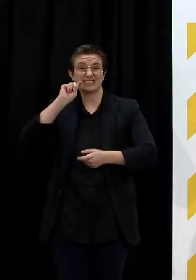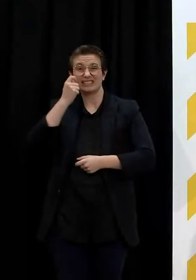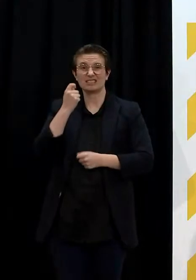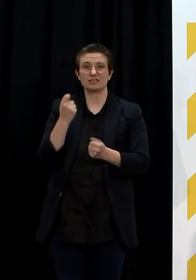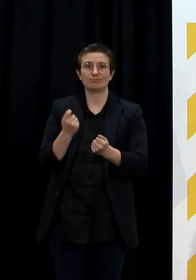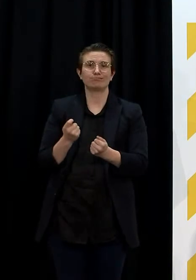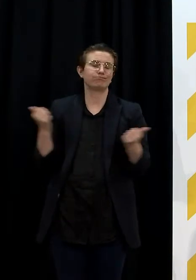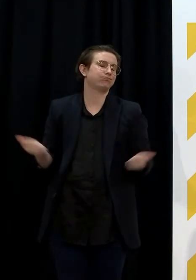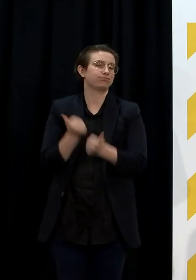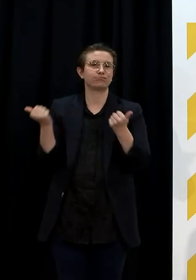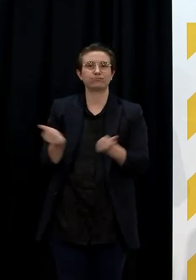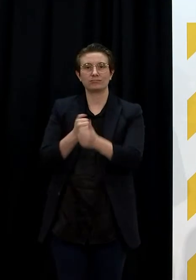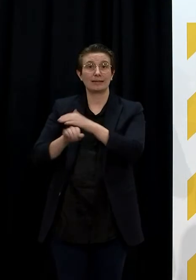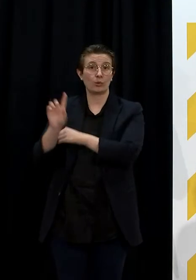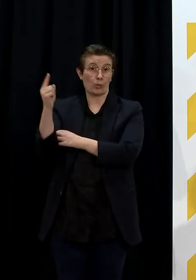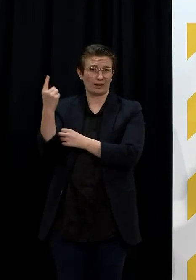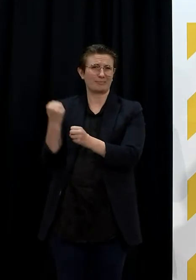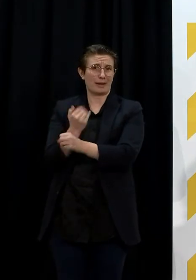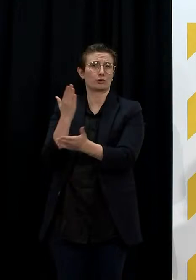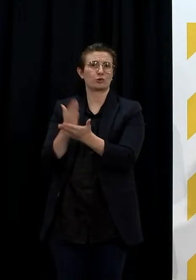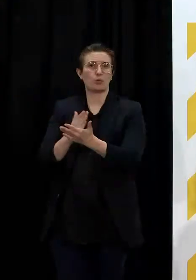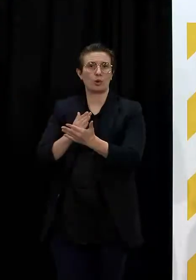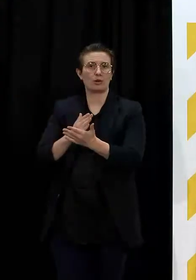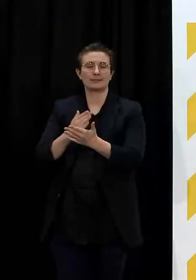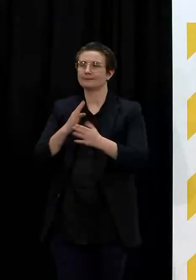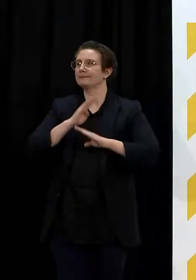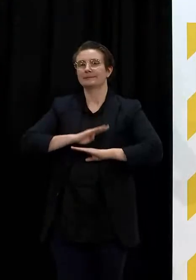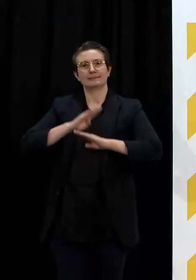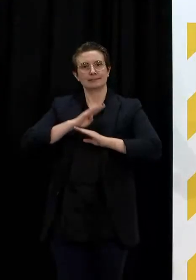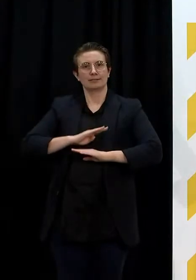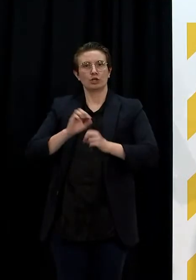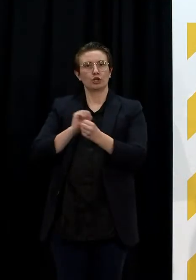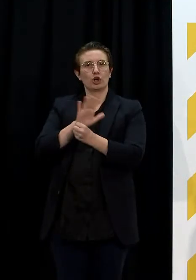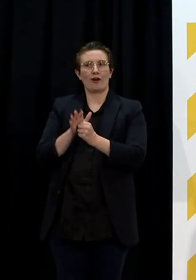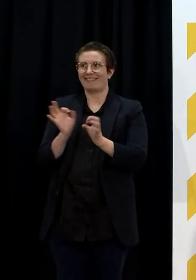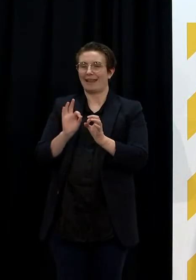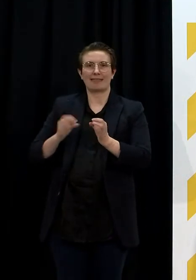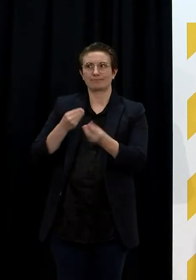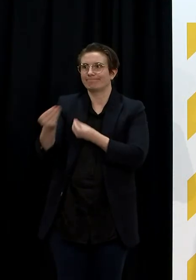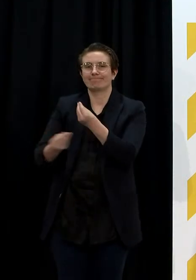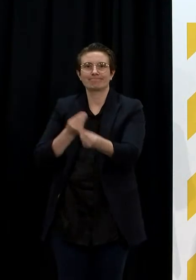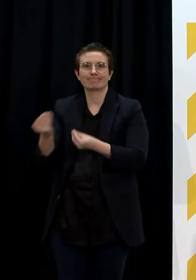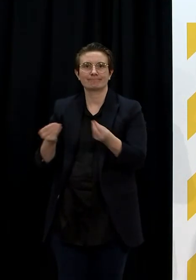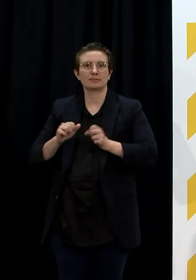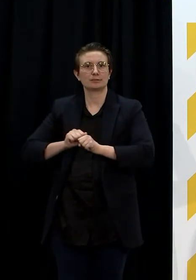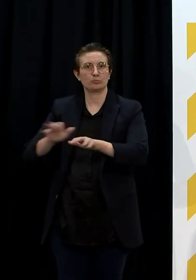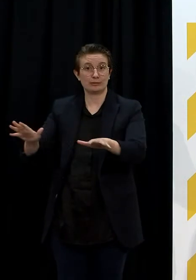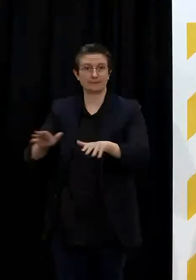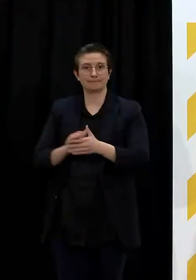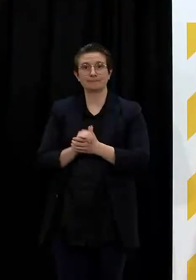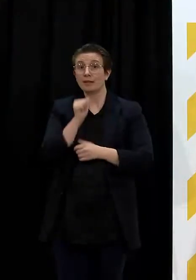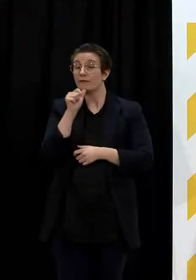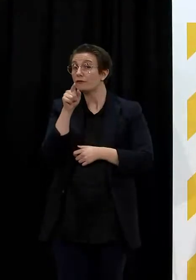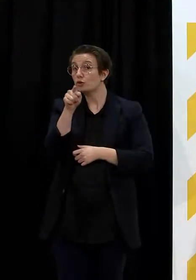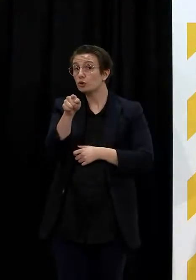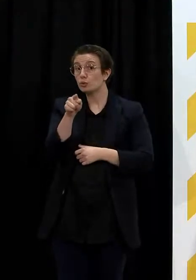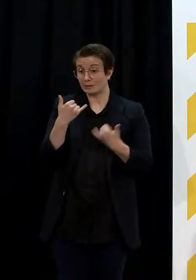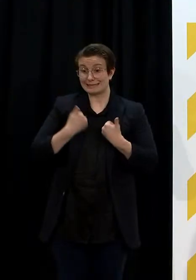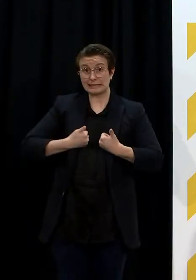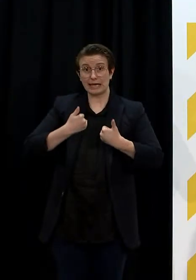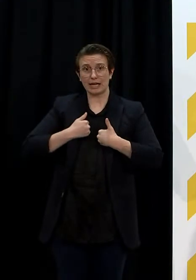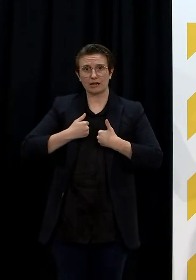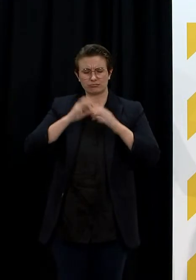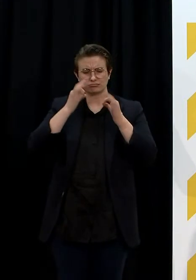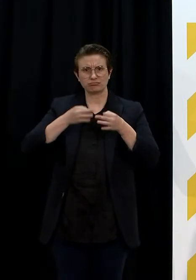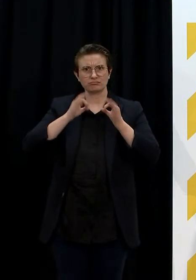that we have the outbreak under control. If you have symptoms, any symptoms at all, or have been at a location of interest or